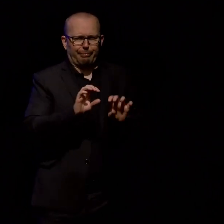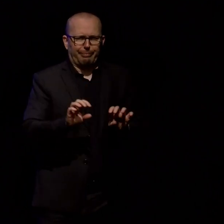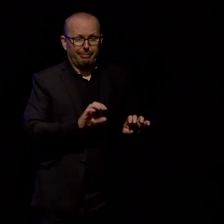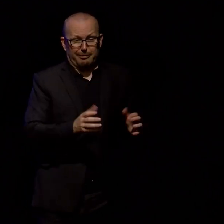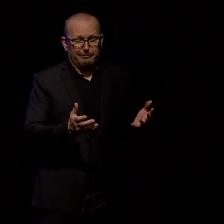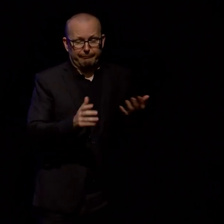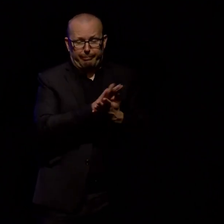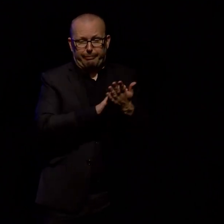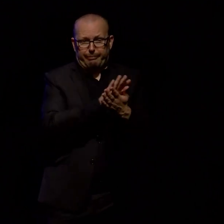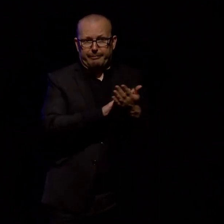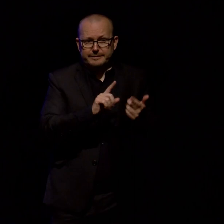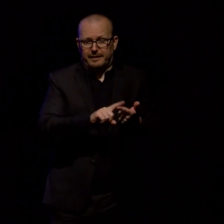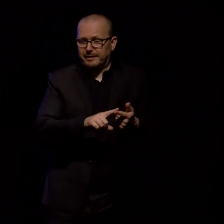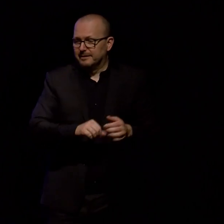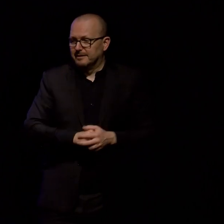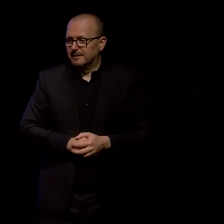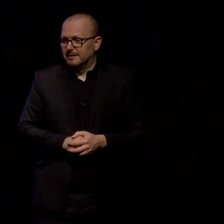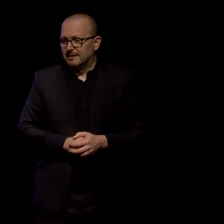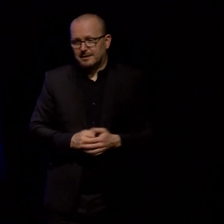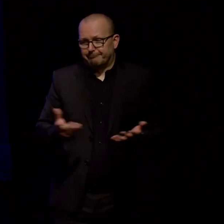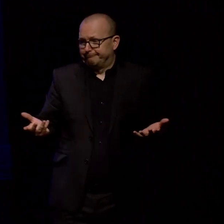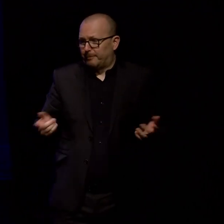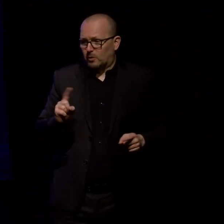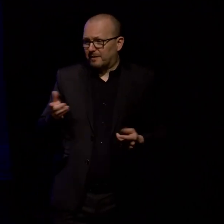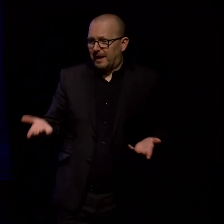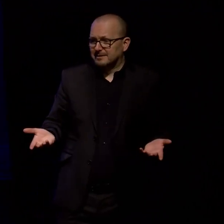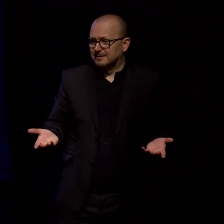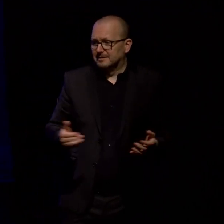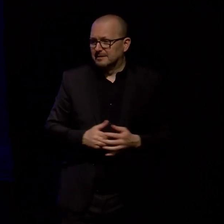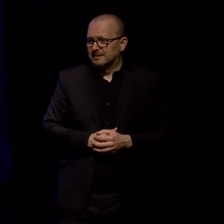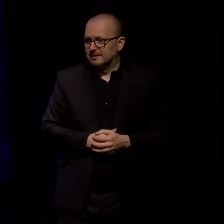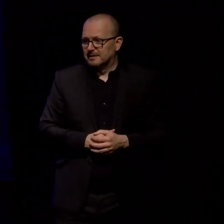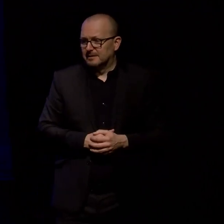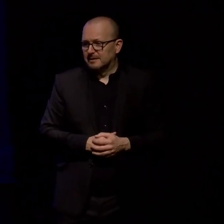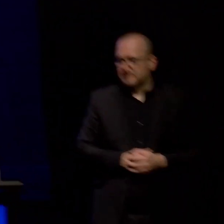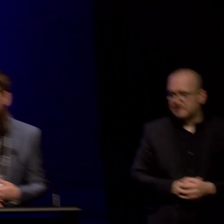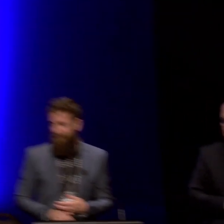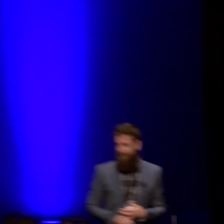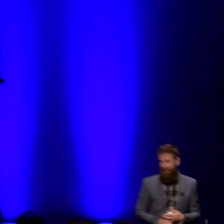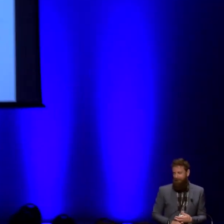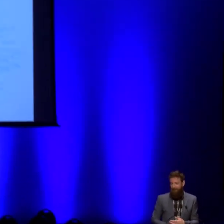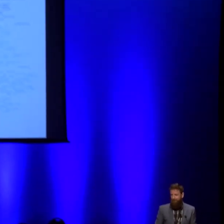don't know what this was. No idea what that was. This, we actually tried to get it on the page and it's just,